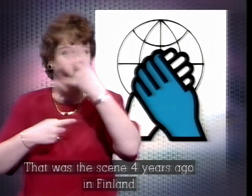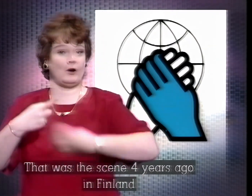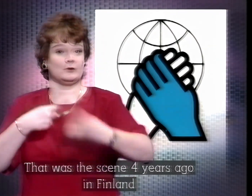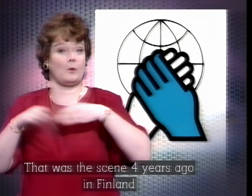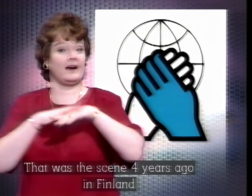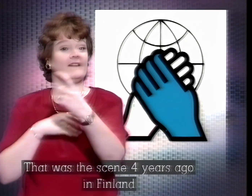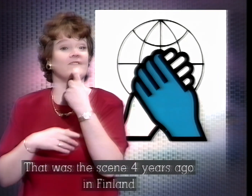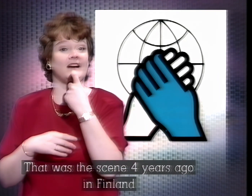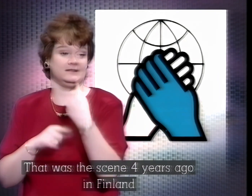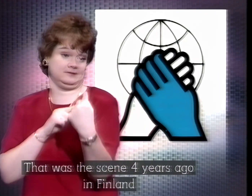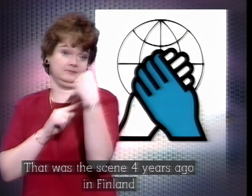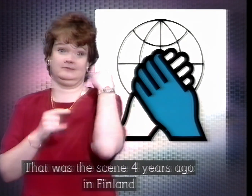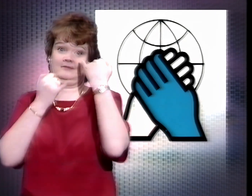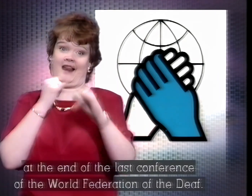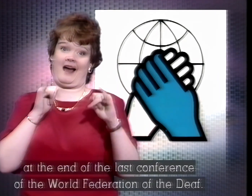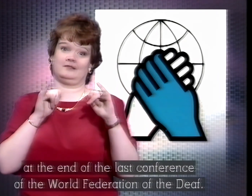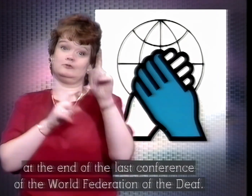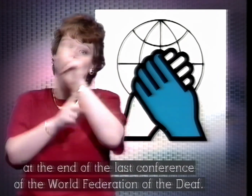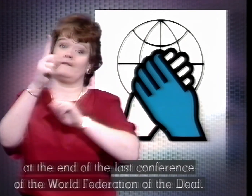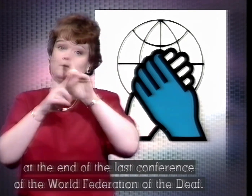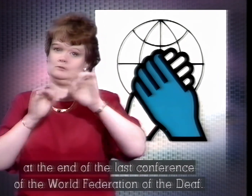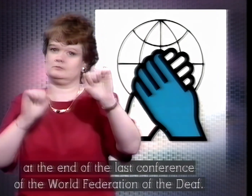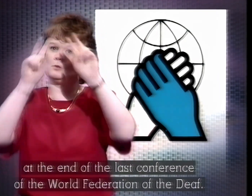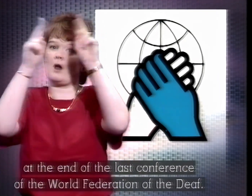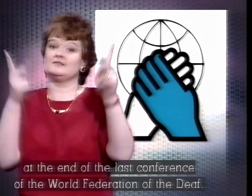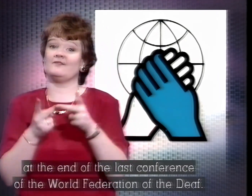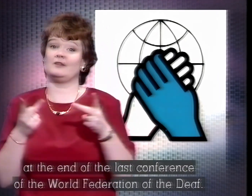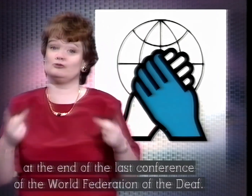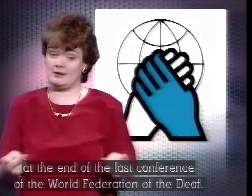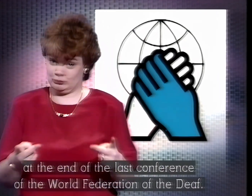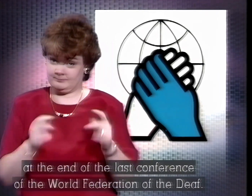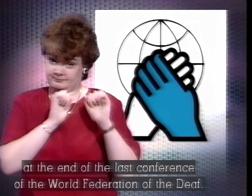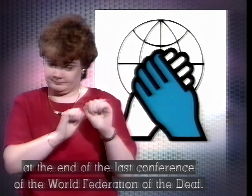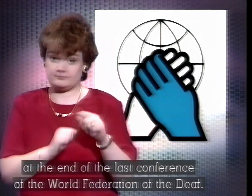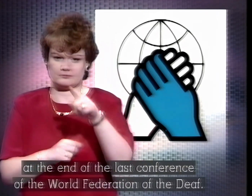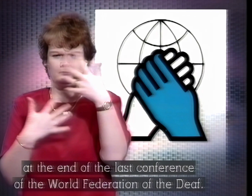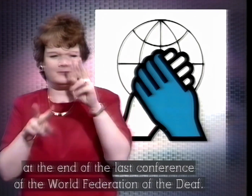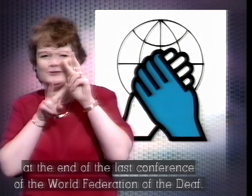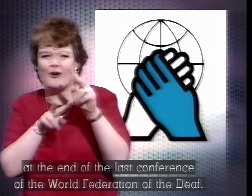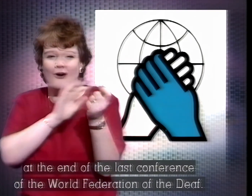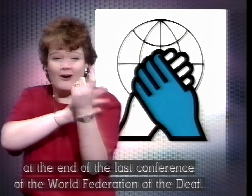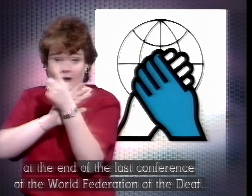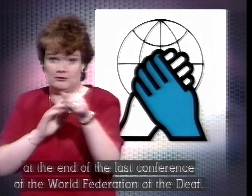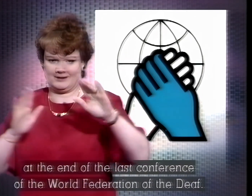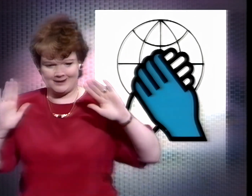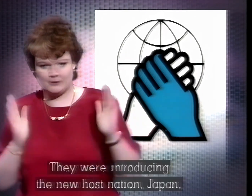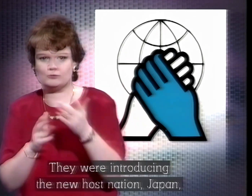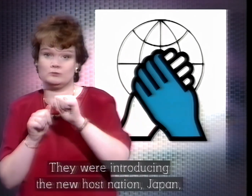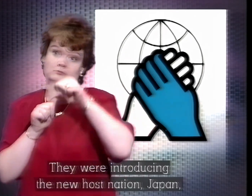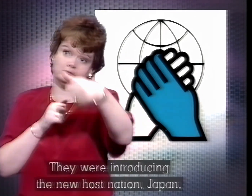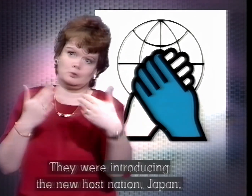That was the scene four years ago in Finland, at the end of the last conference of the World Federation for the Deaf. As